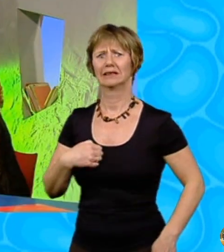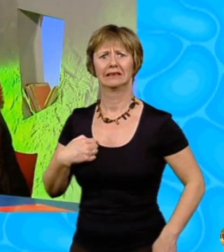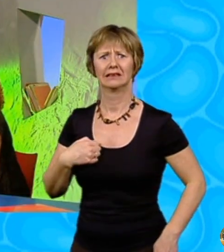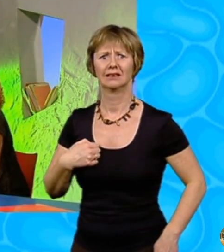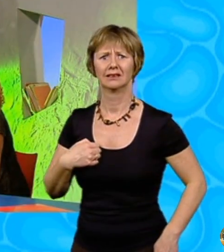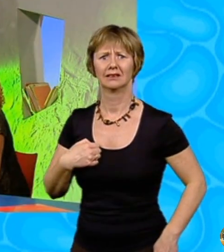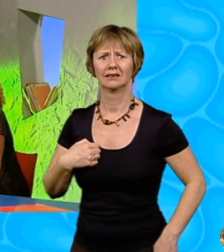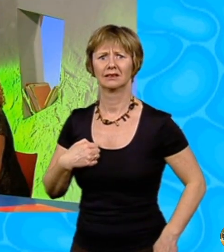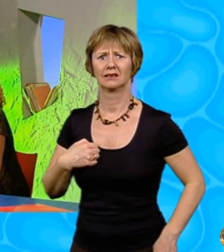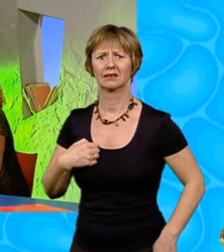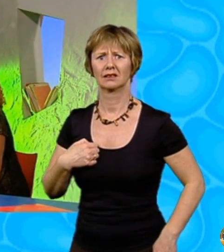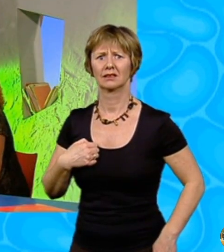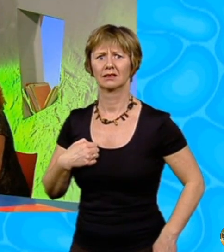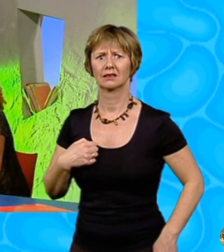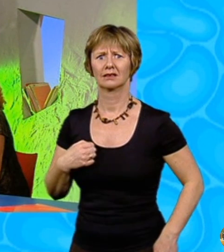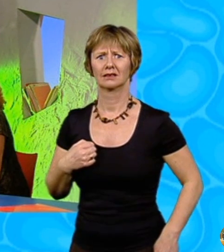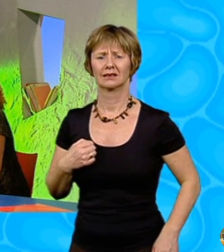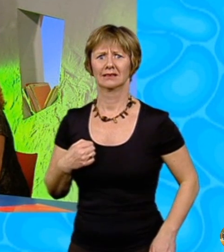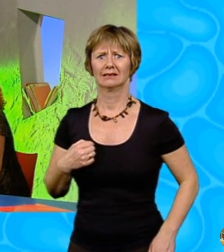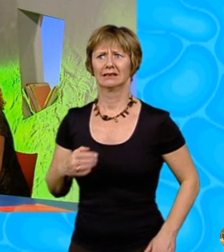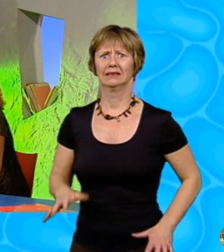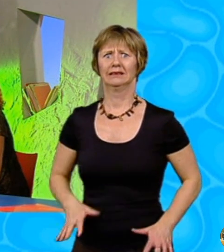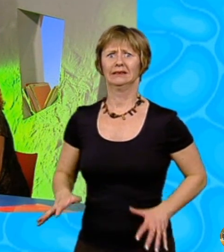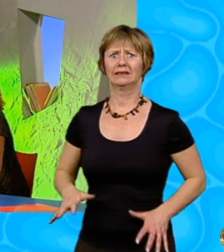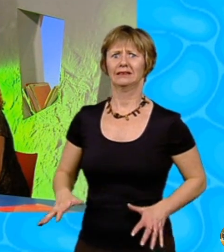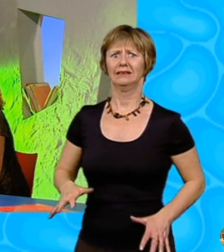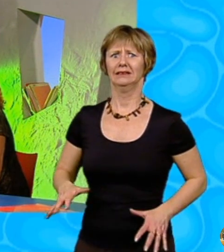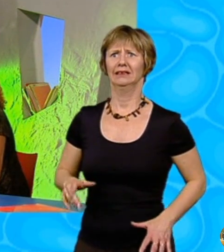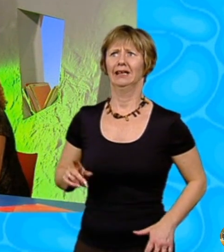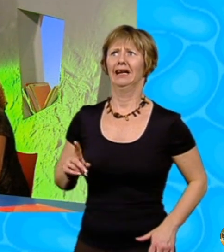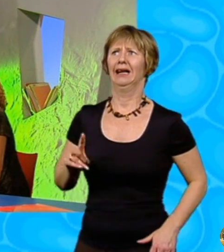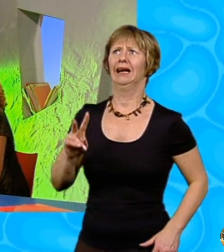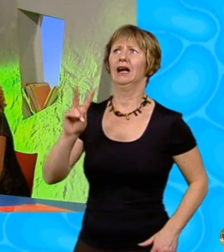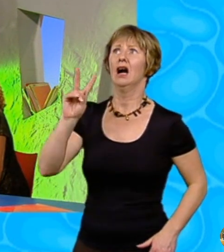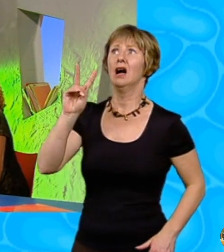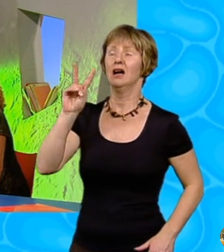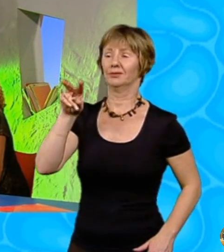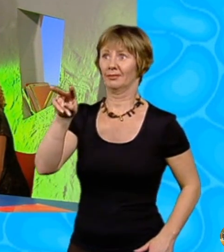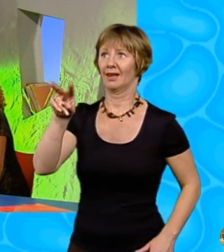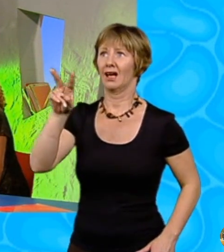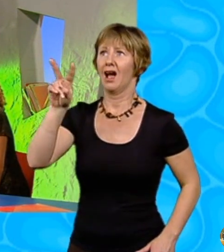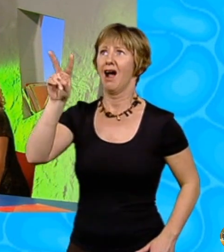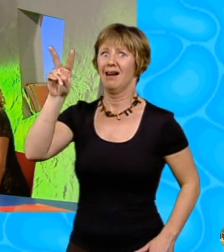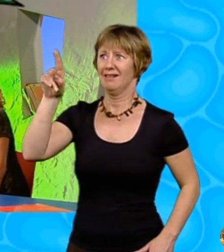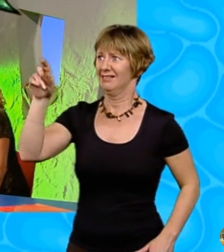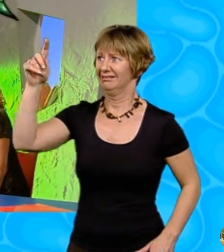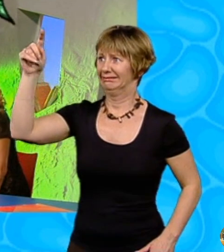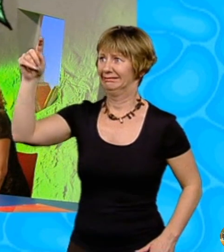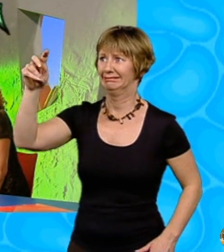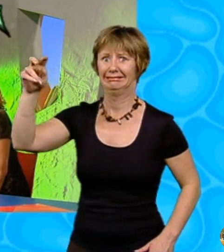I had to fight to look at Mrs Spratt and not at what was going on above her. Miss Porter was floating right